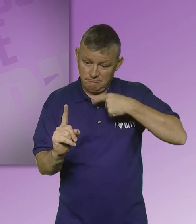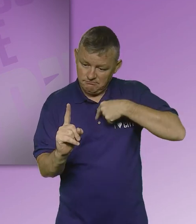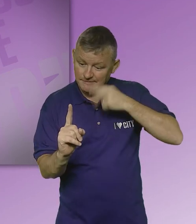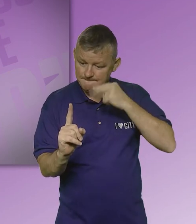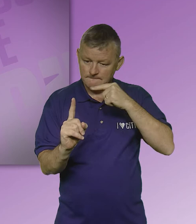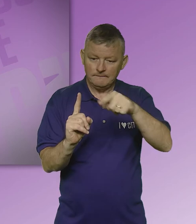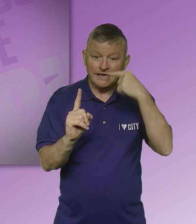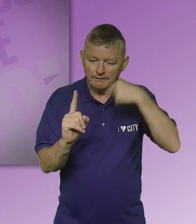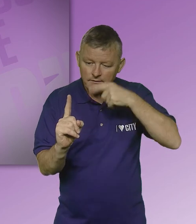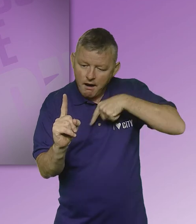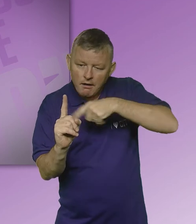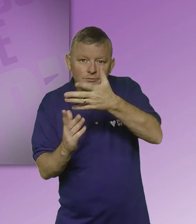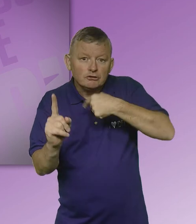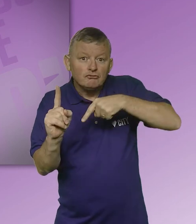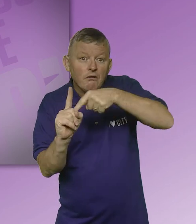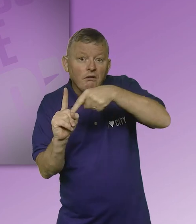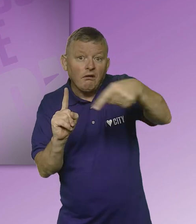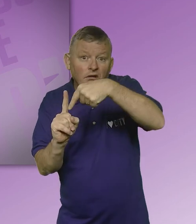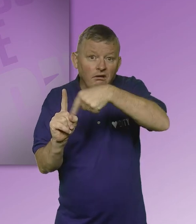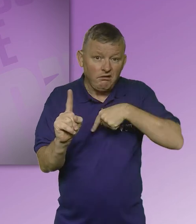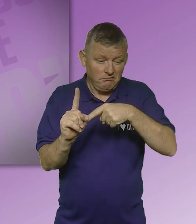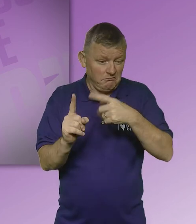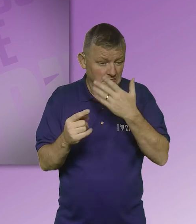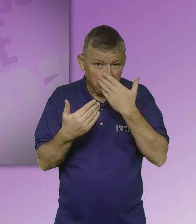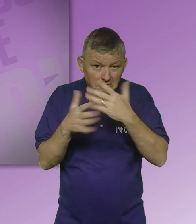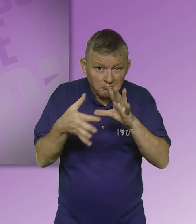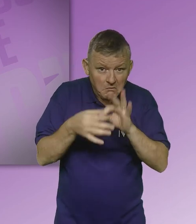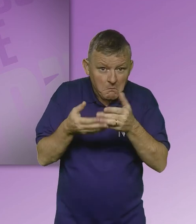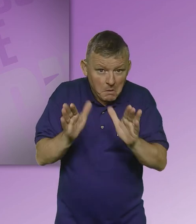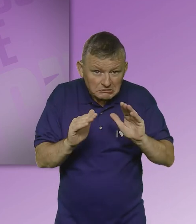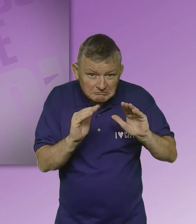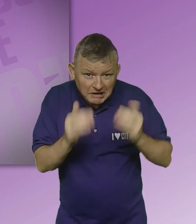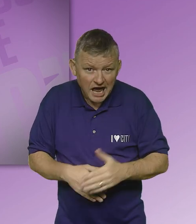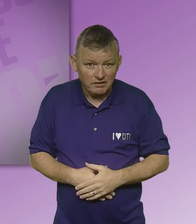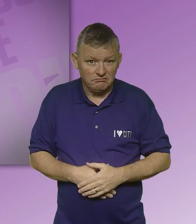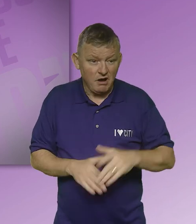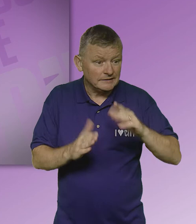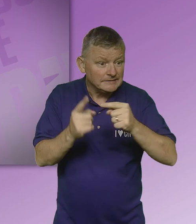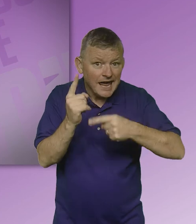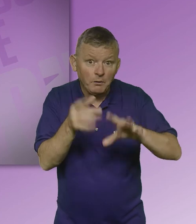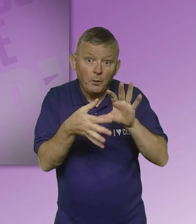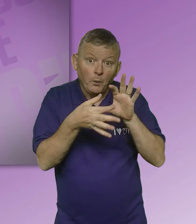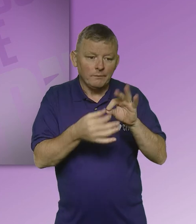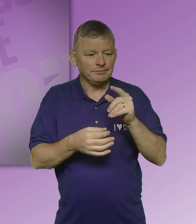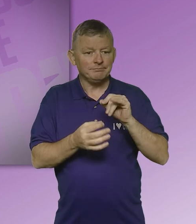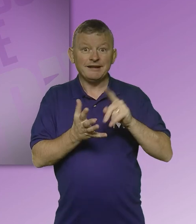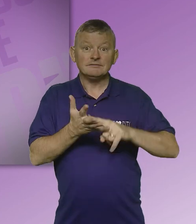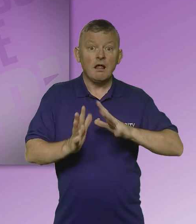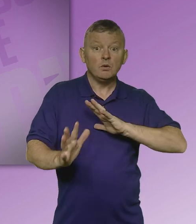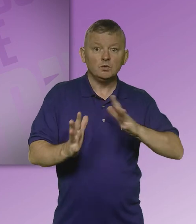which enables BSL users to contact public services and for these services to contact BSL users with the support